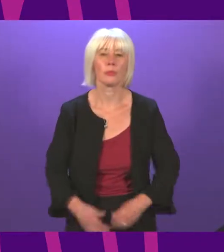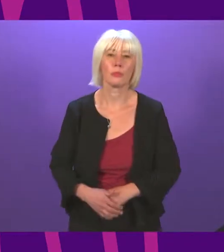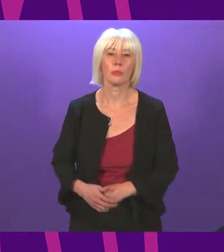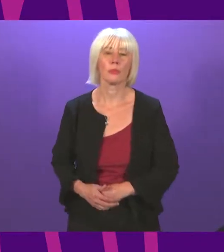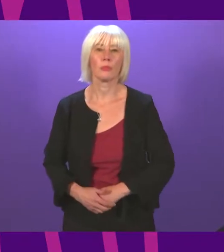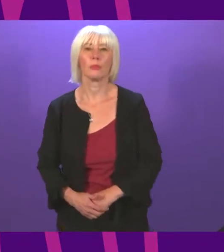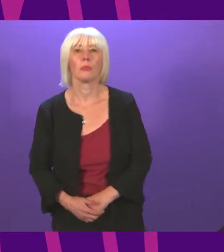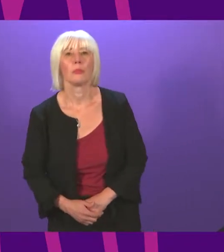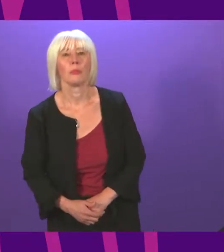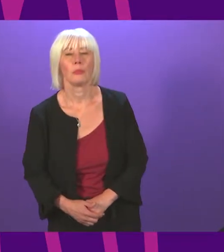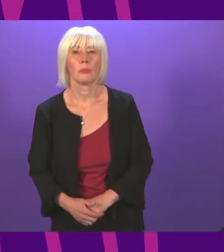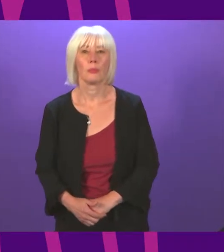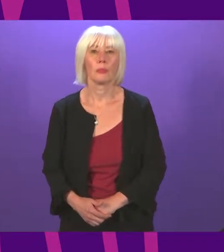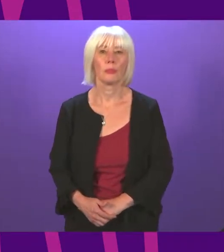minutes.